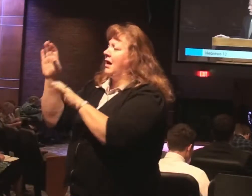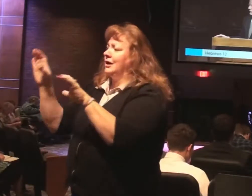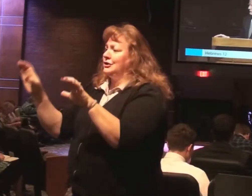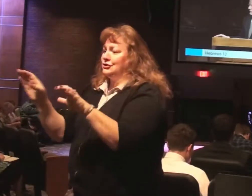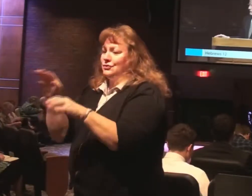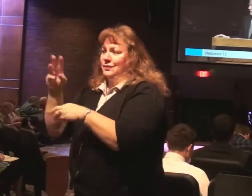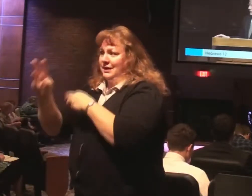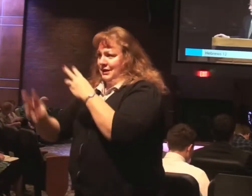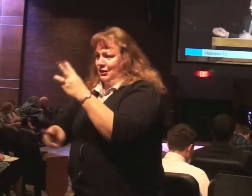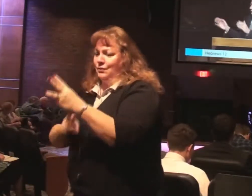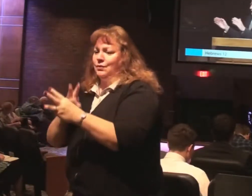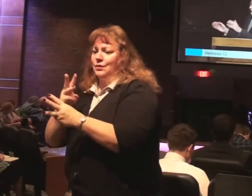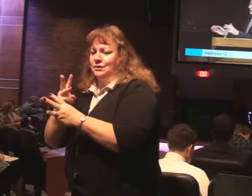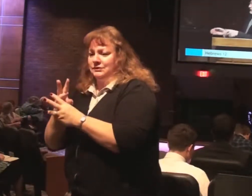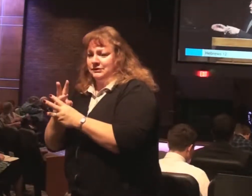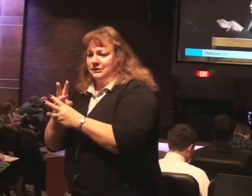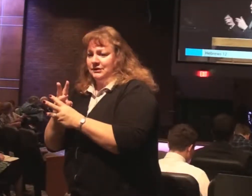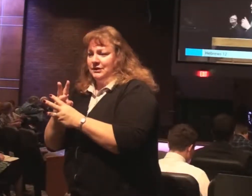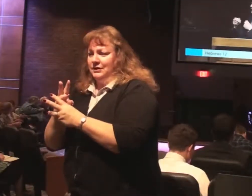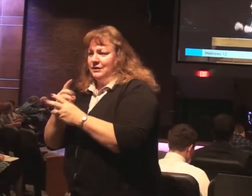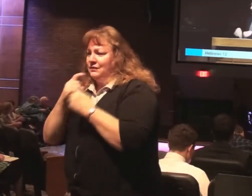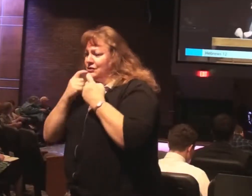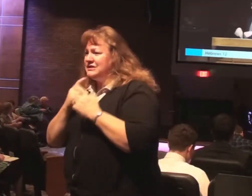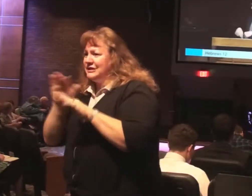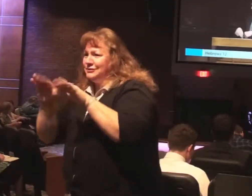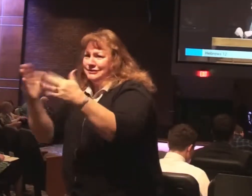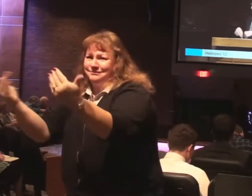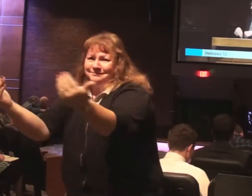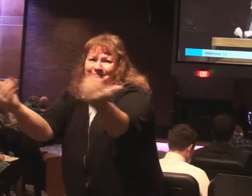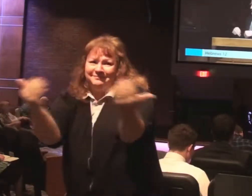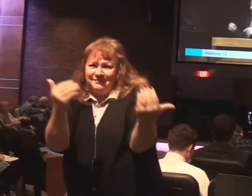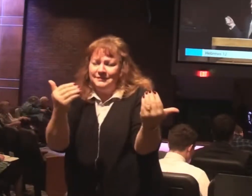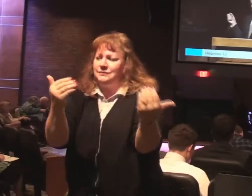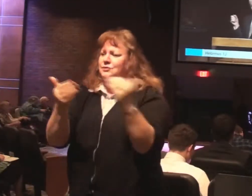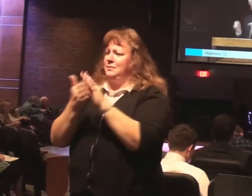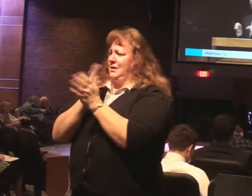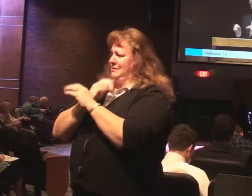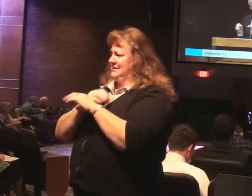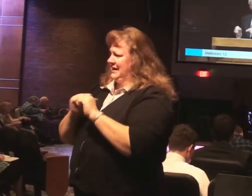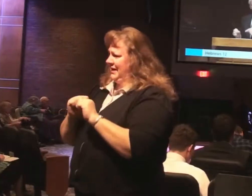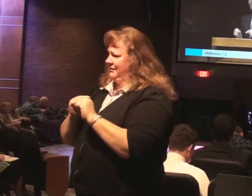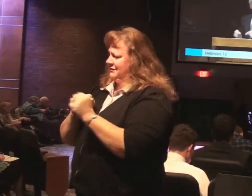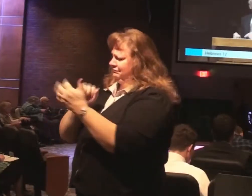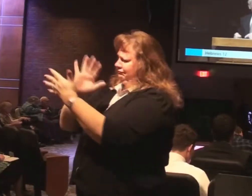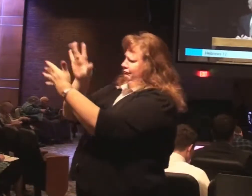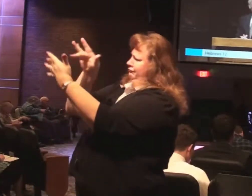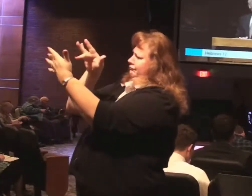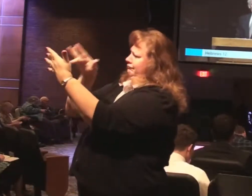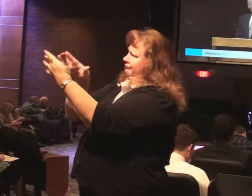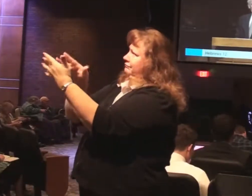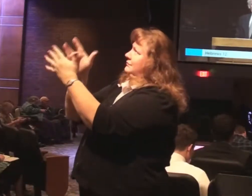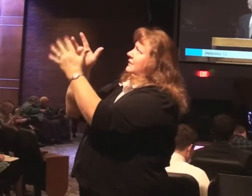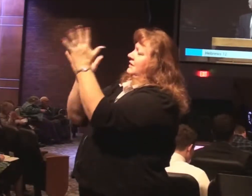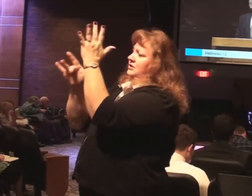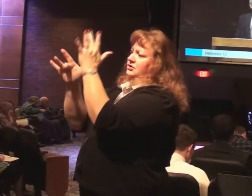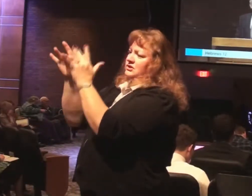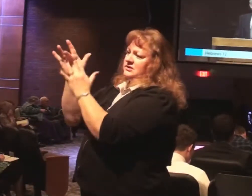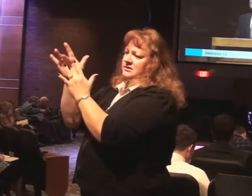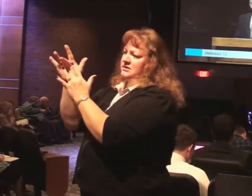to bring sinners to His salvation is centered in Jesus Christ. There is no other